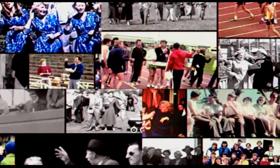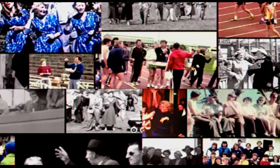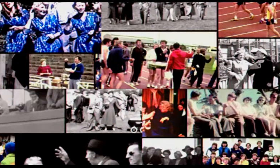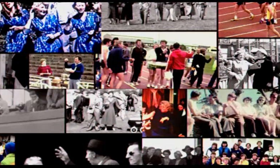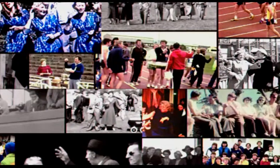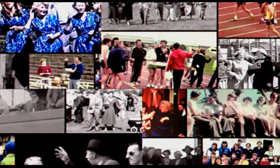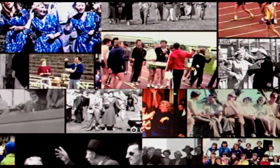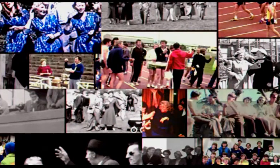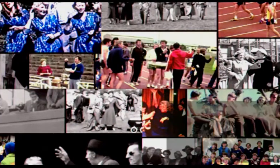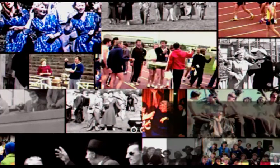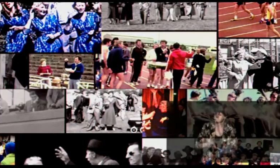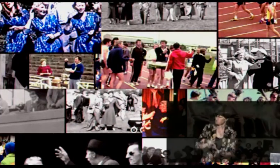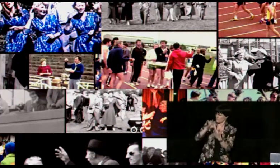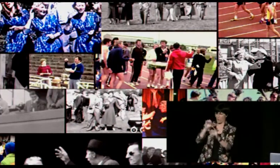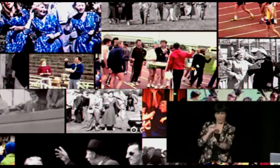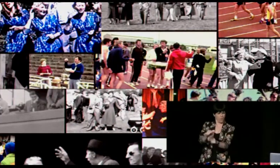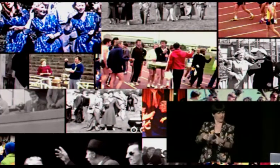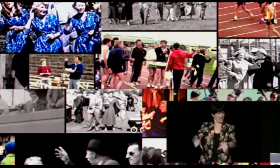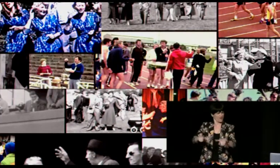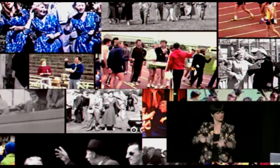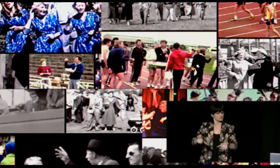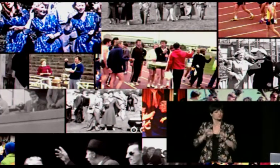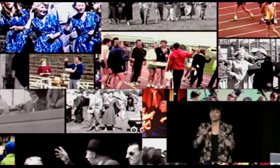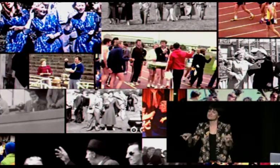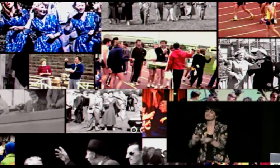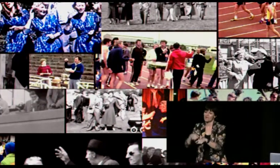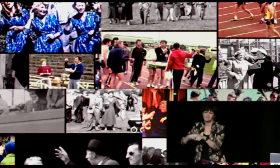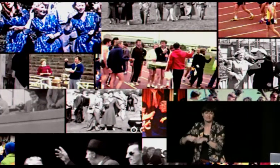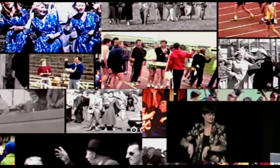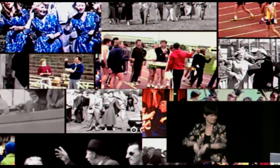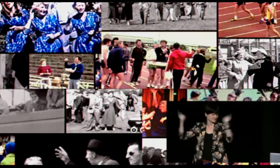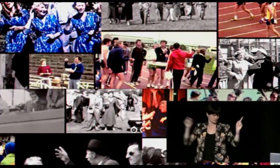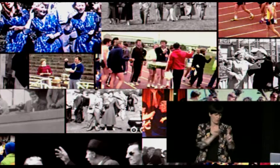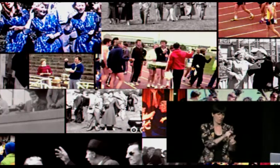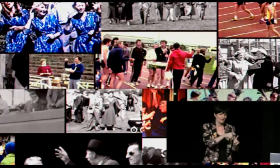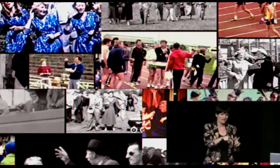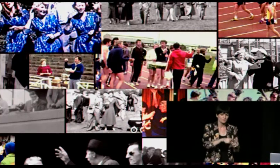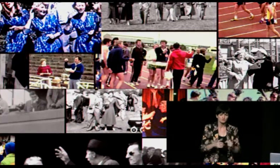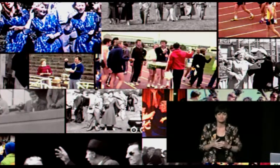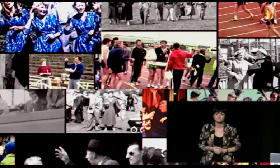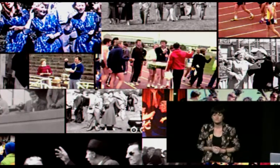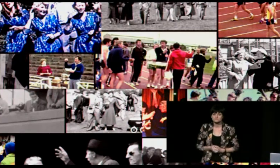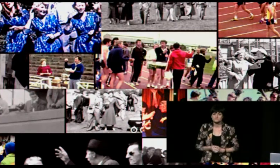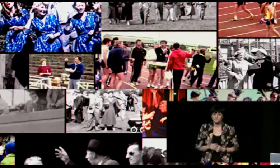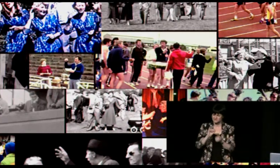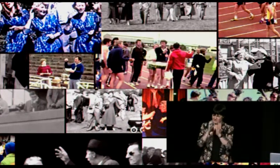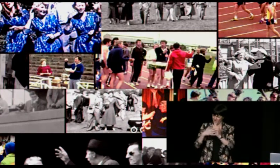One of our Taonga is sign language, of course. It's a unique native language to New Zealand and it's quite different to English.